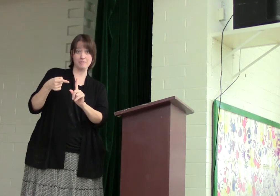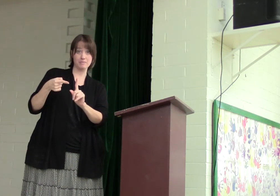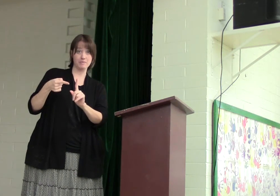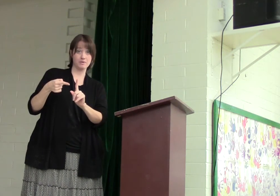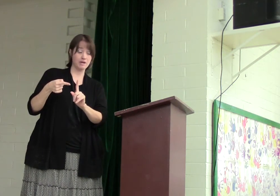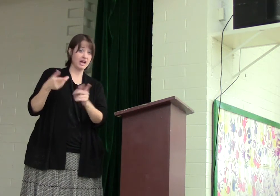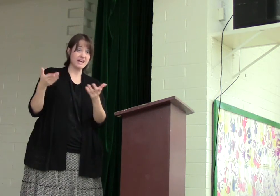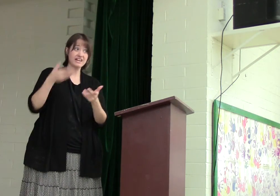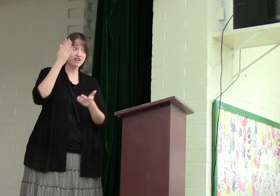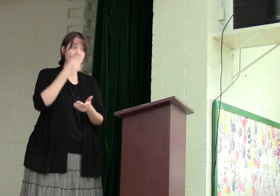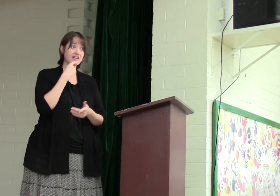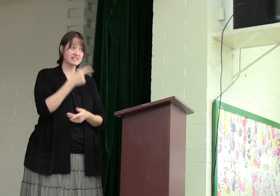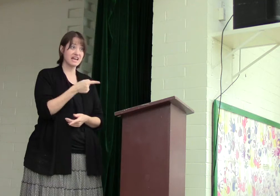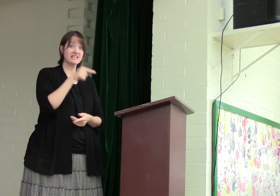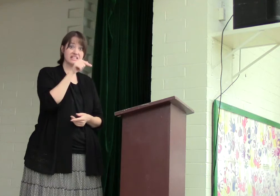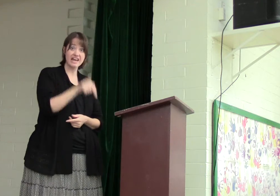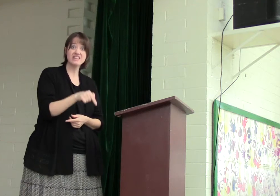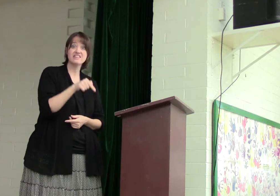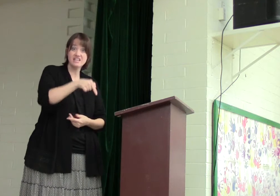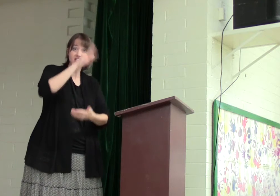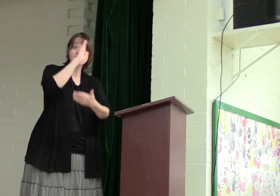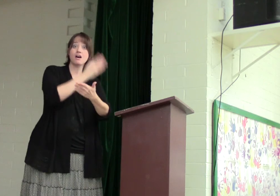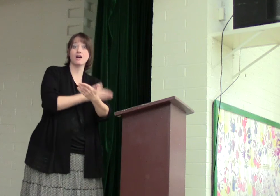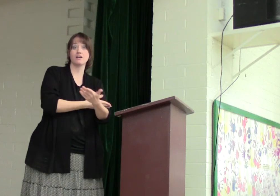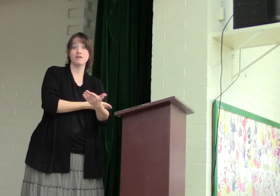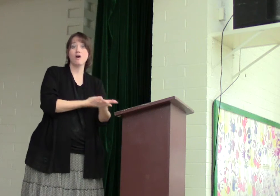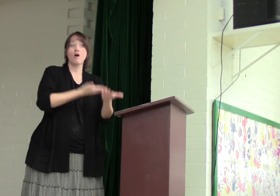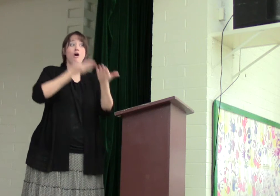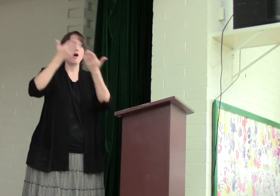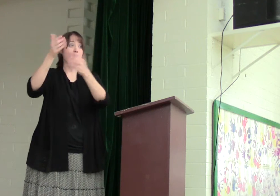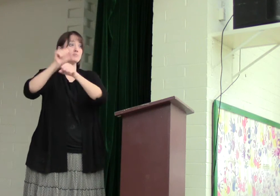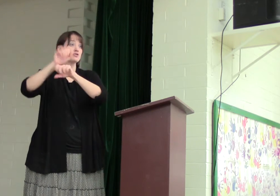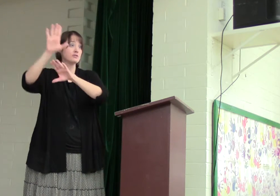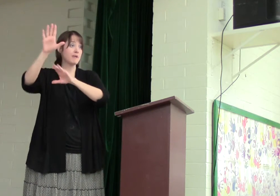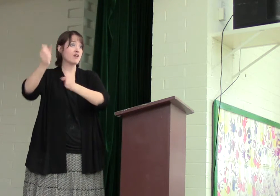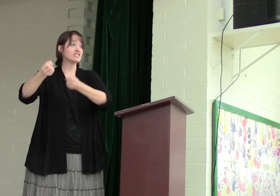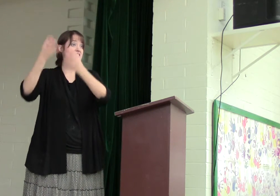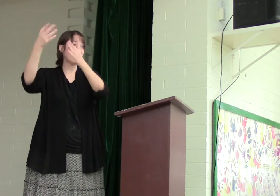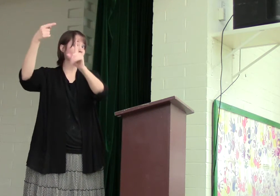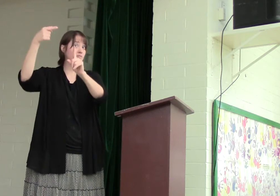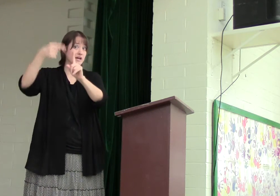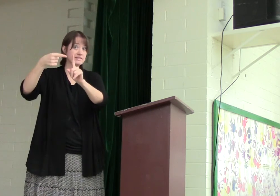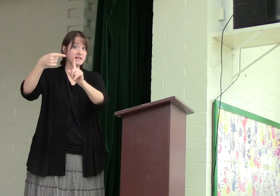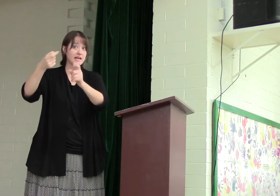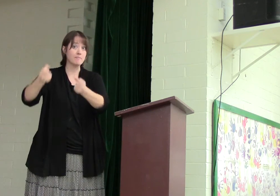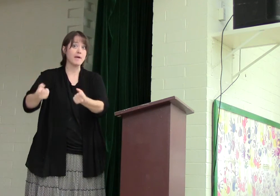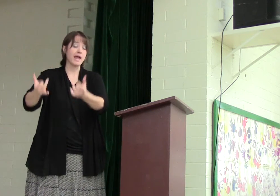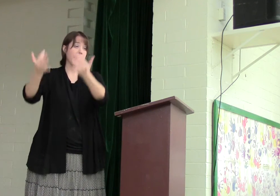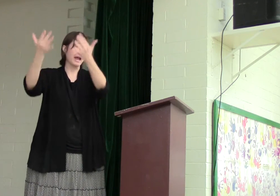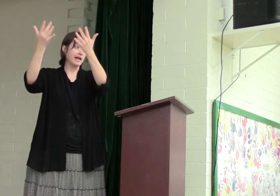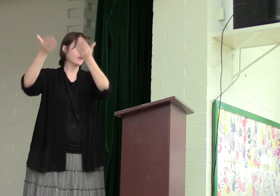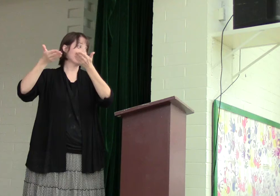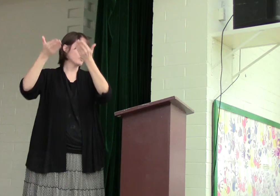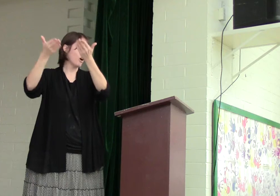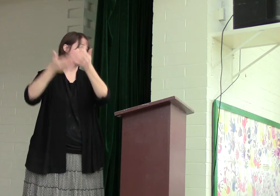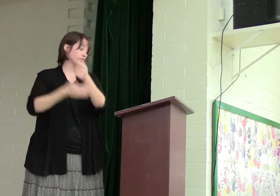And here God is saying, take this son up to the mountain, sacrifice him in a burnt offering.